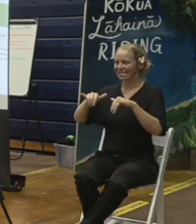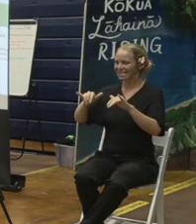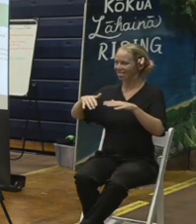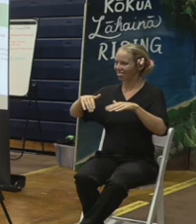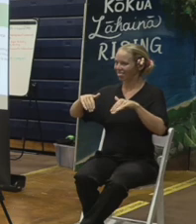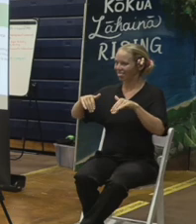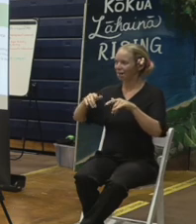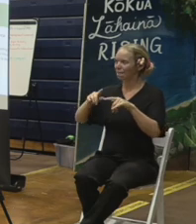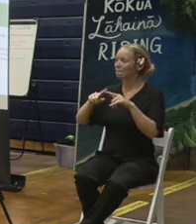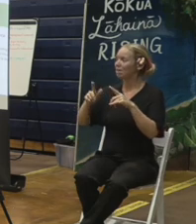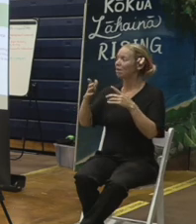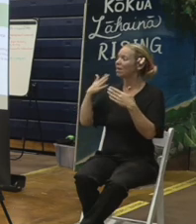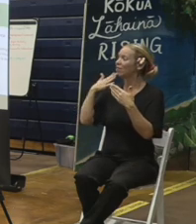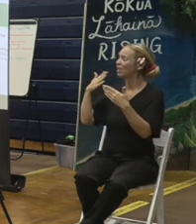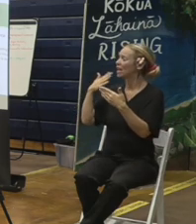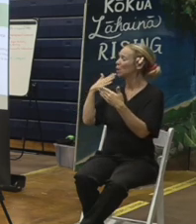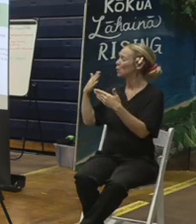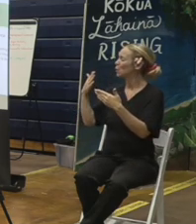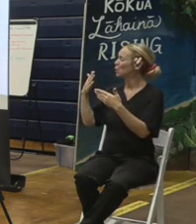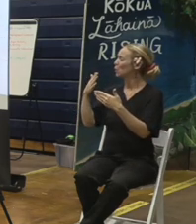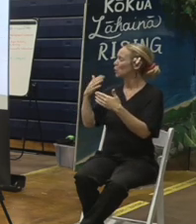that work until we get those.